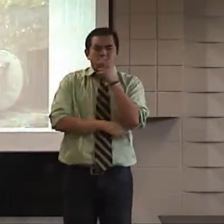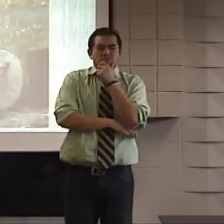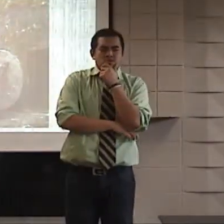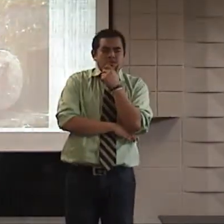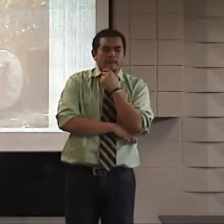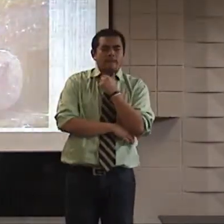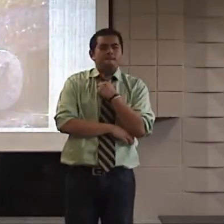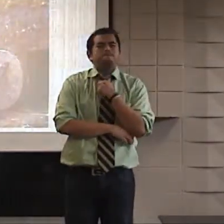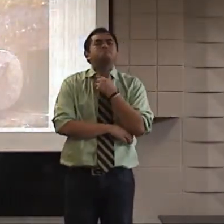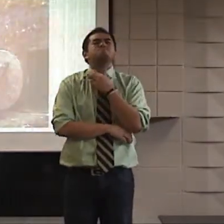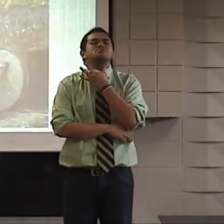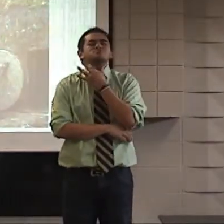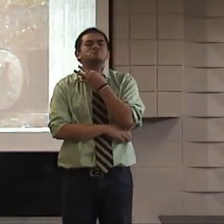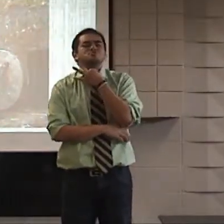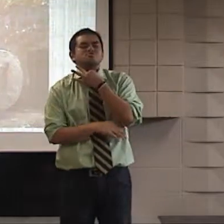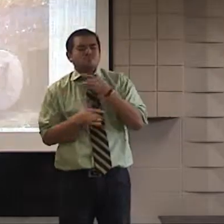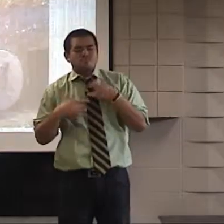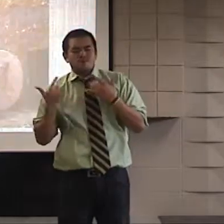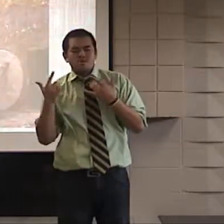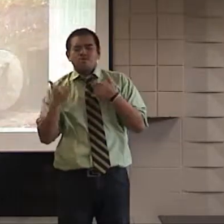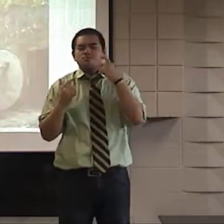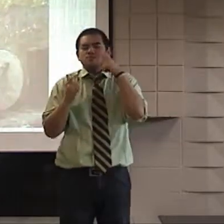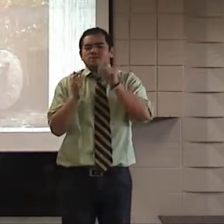He heard the woman's story and decided to see it for himself.